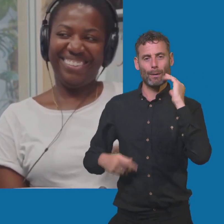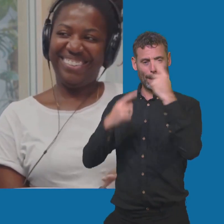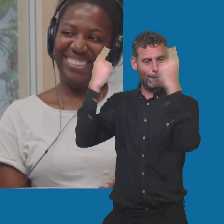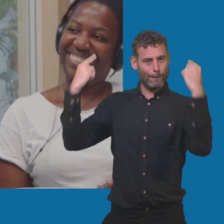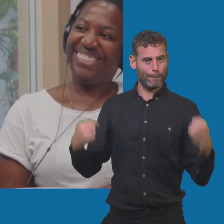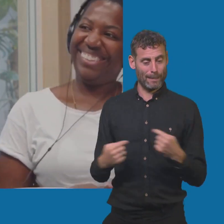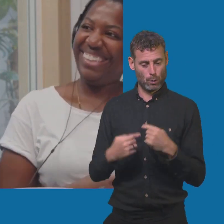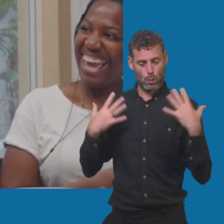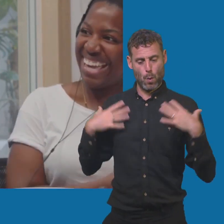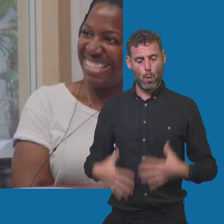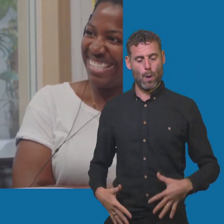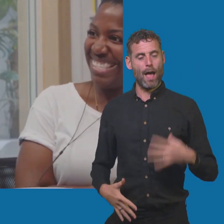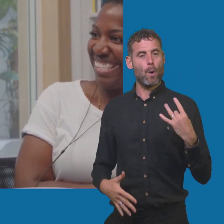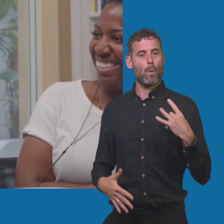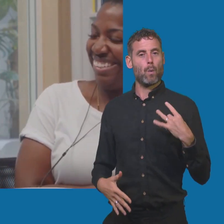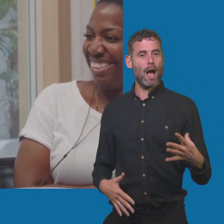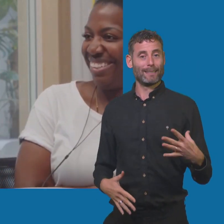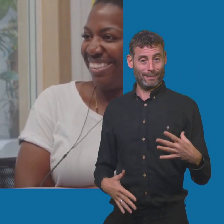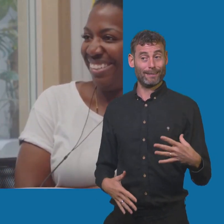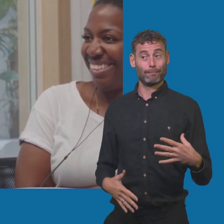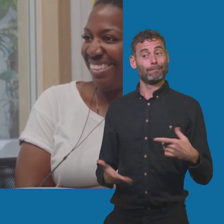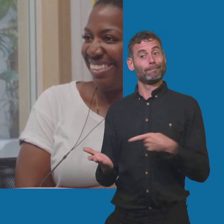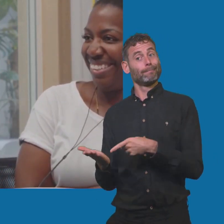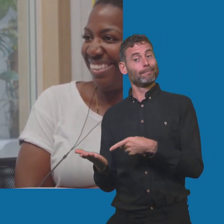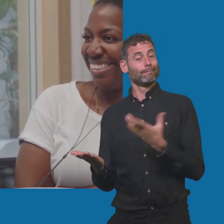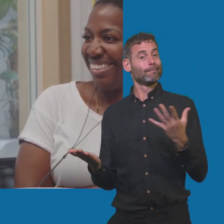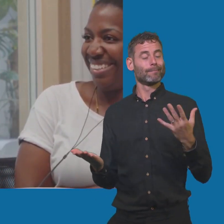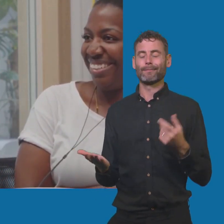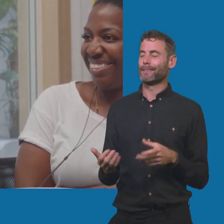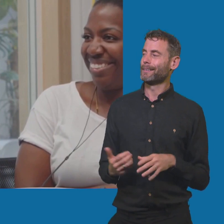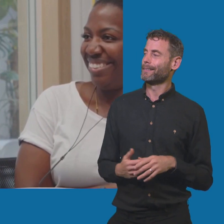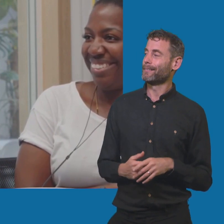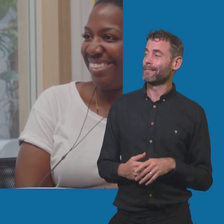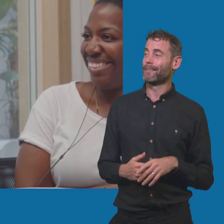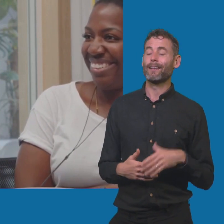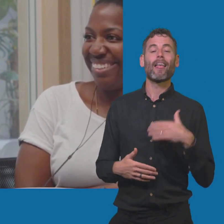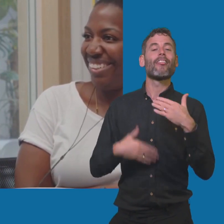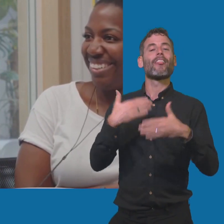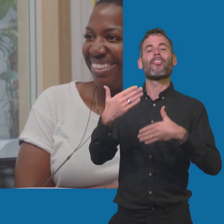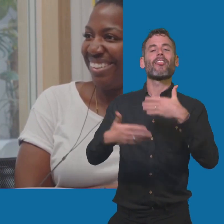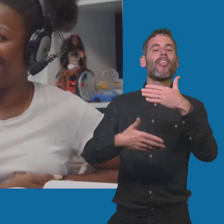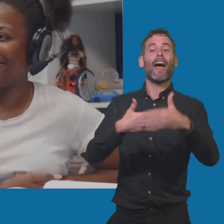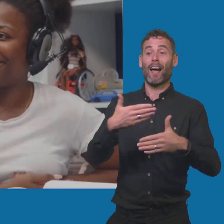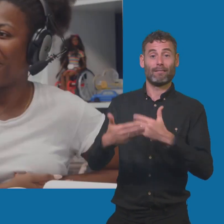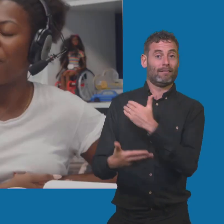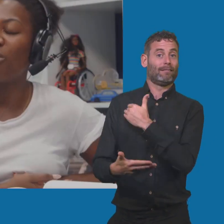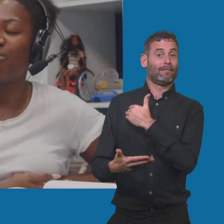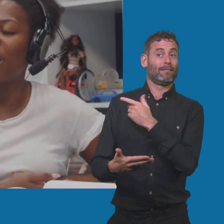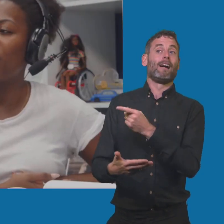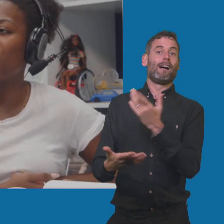that's what a coincidence. Yes. Yeah, and then a few years later I actually did Vogue. Oh, I bet your family